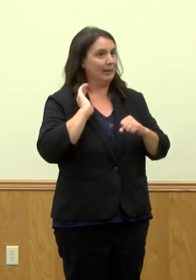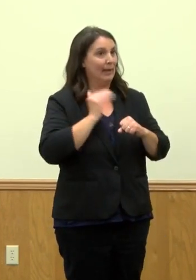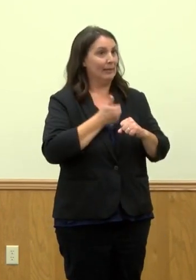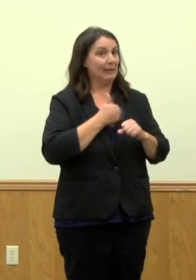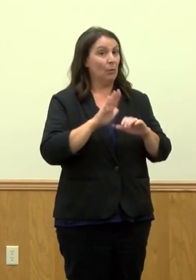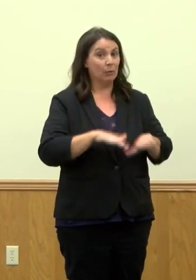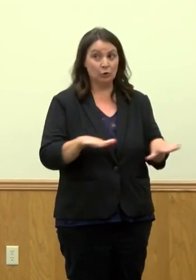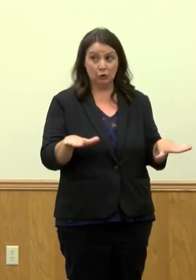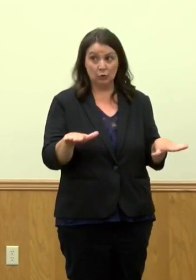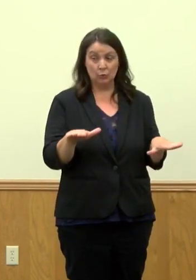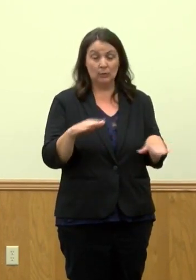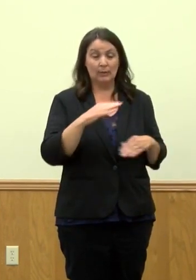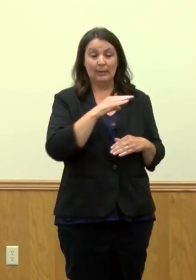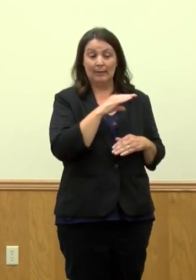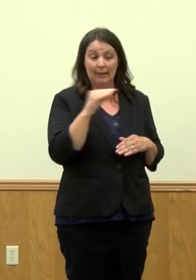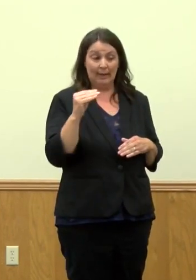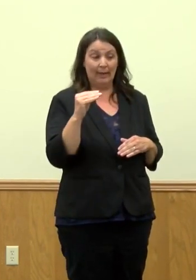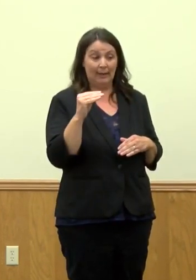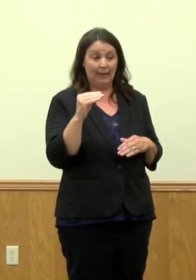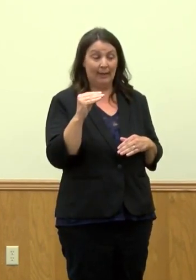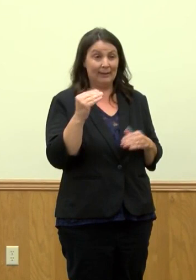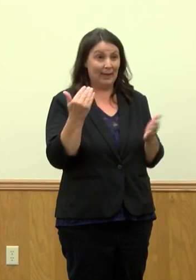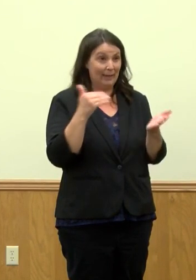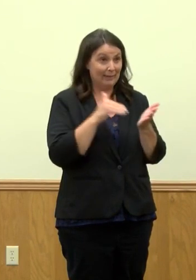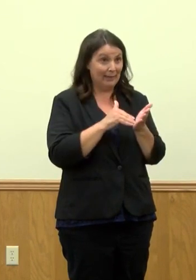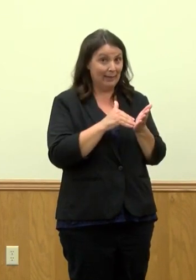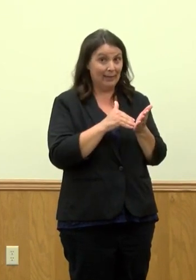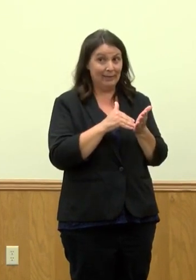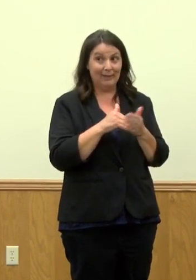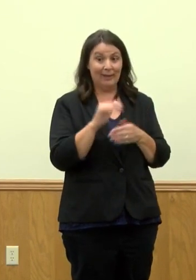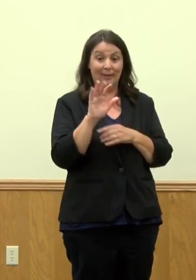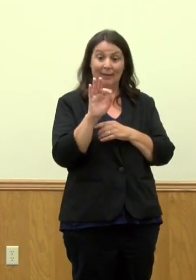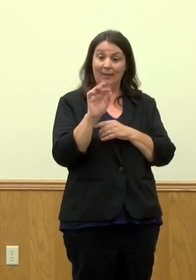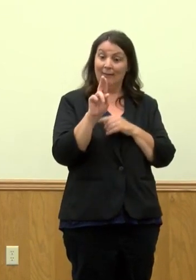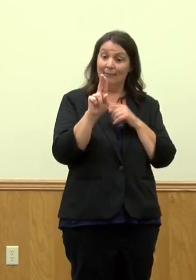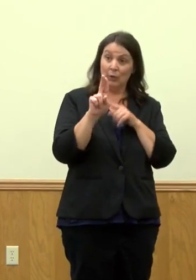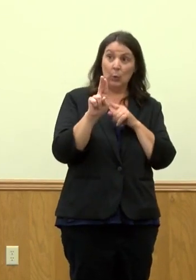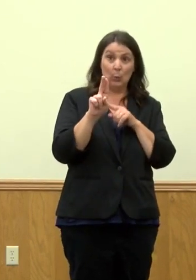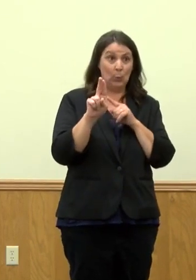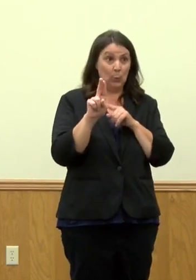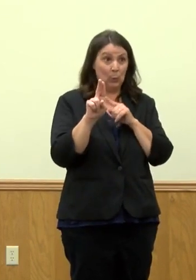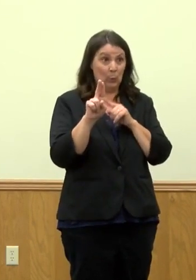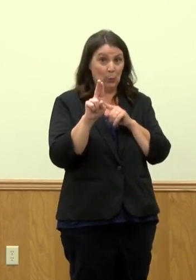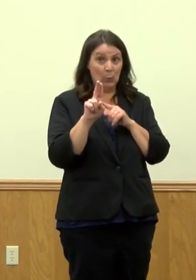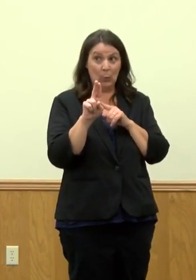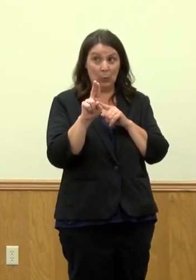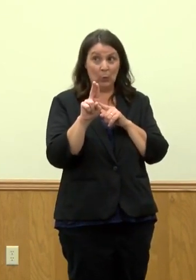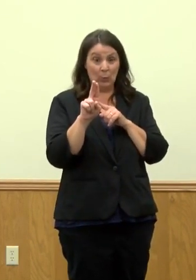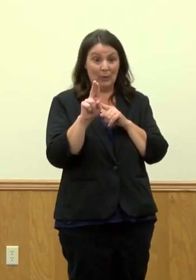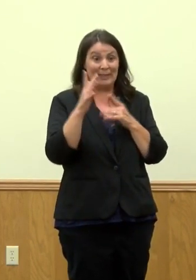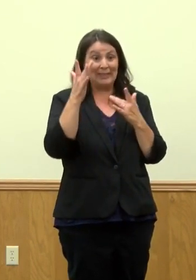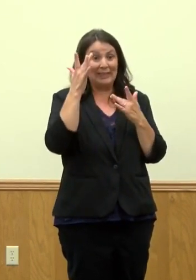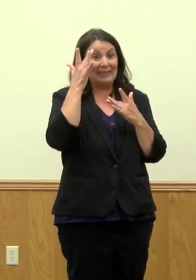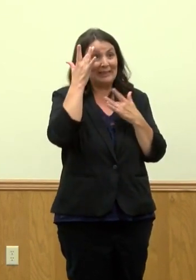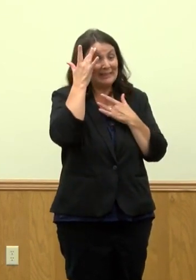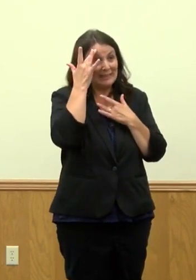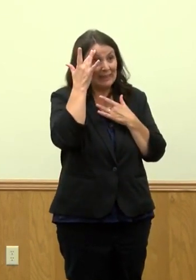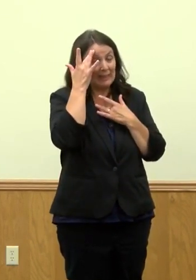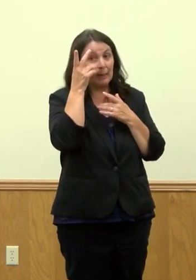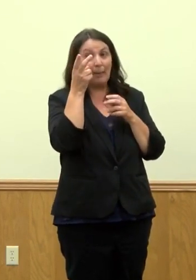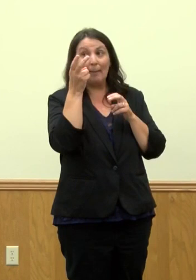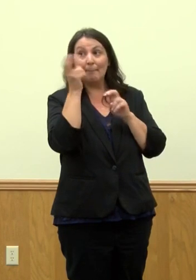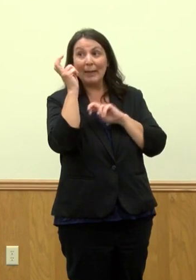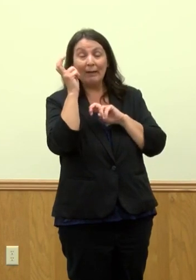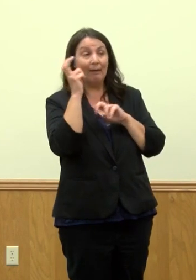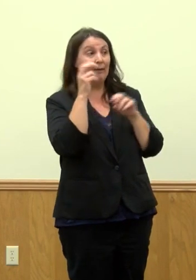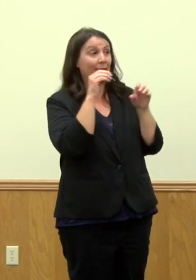as well as we talked about this again. We're heading into a season where ICU capacity, taking COVID out of the mix, was always an issue this